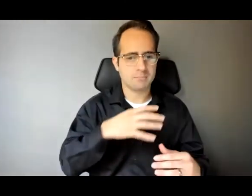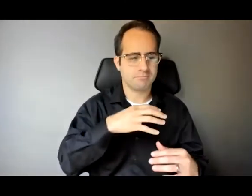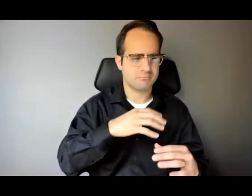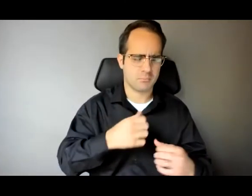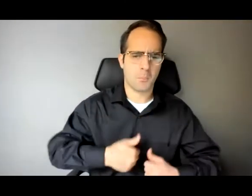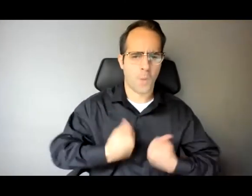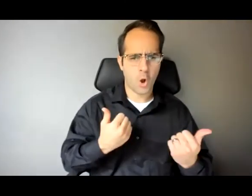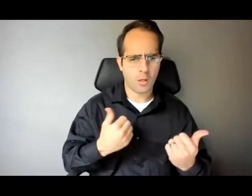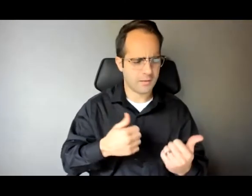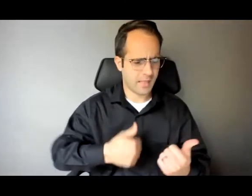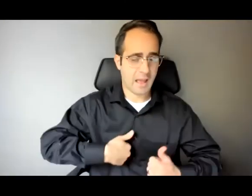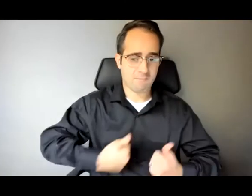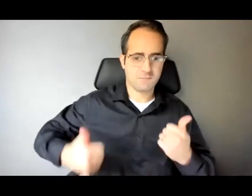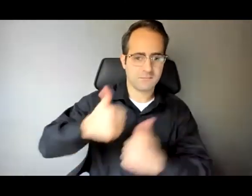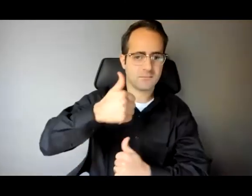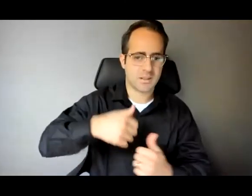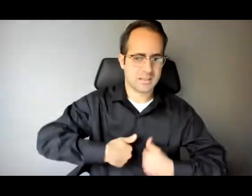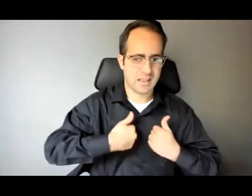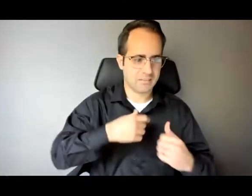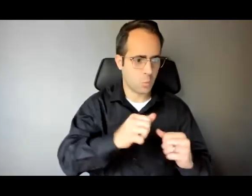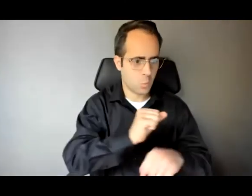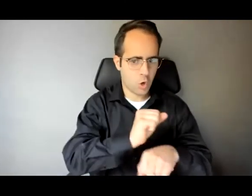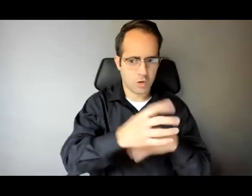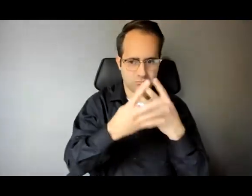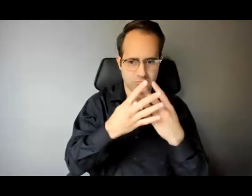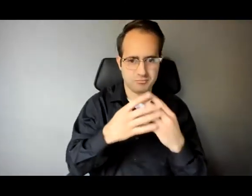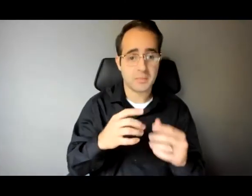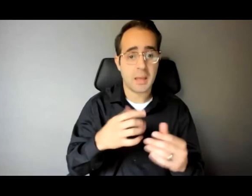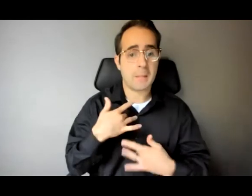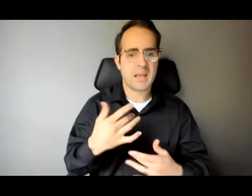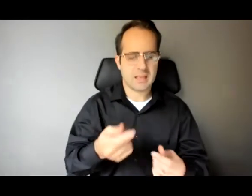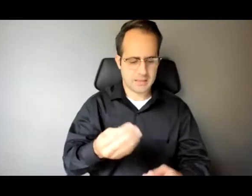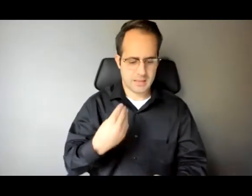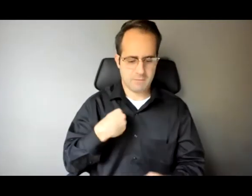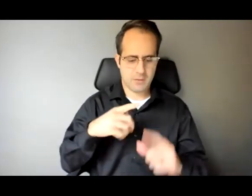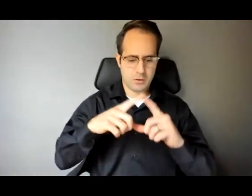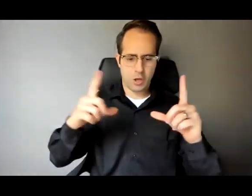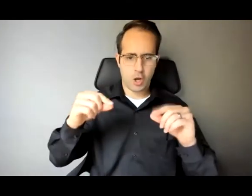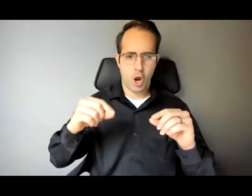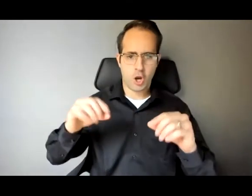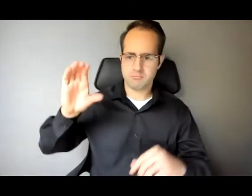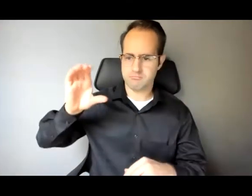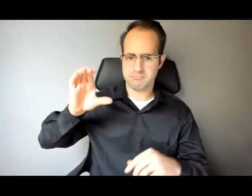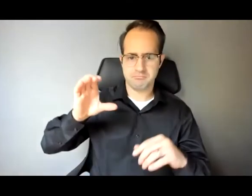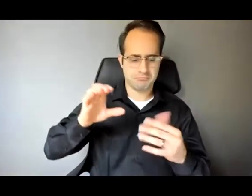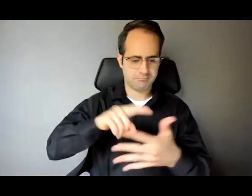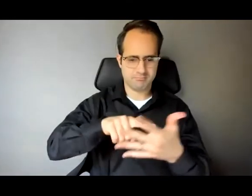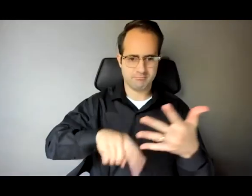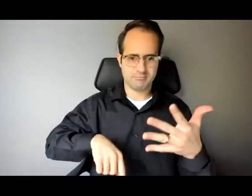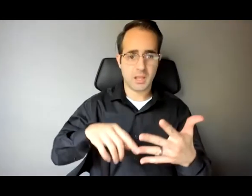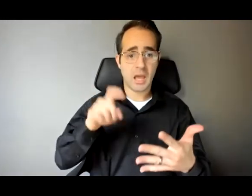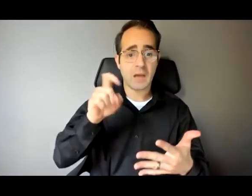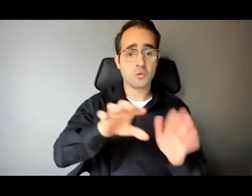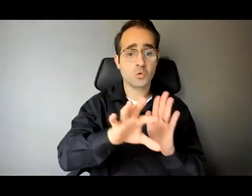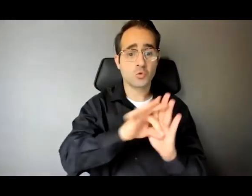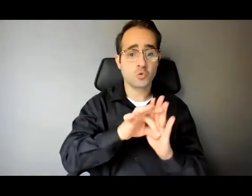they gave out these cards about the size of my phone and you were supposed to choose five cards that tell a story about